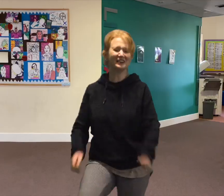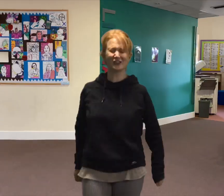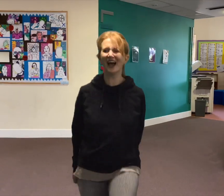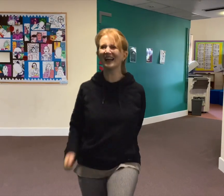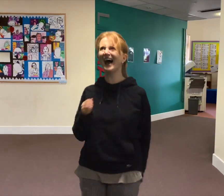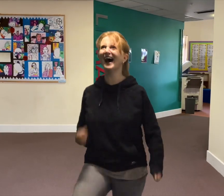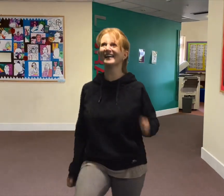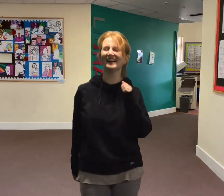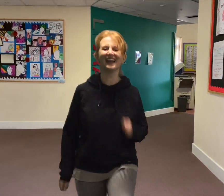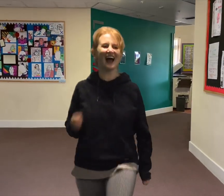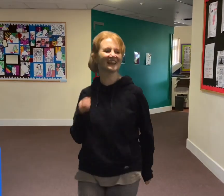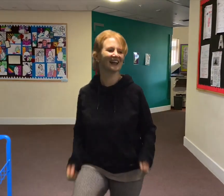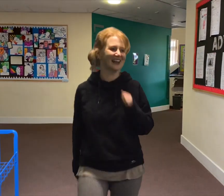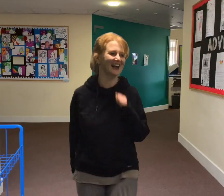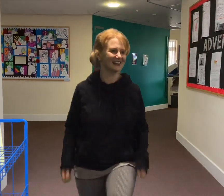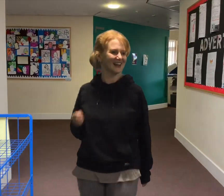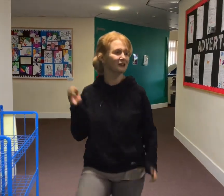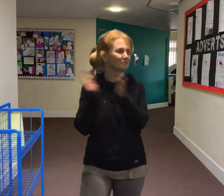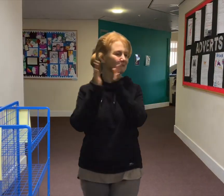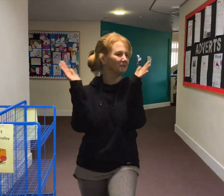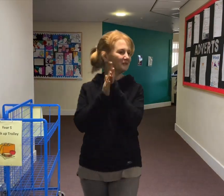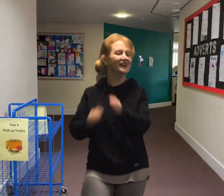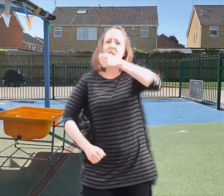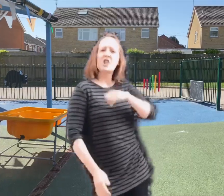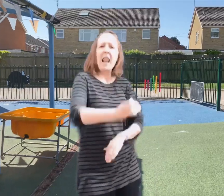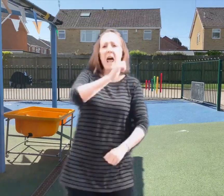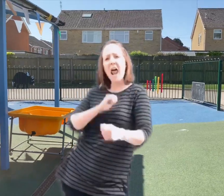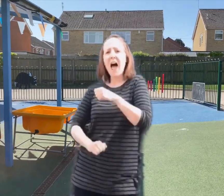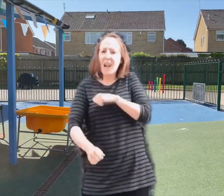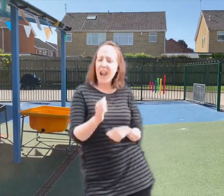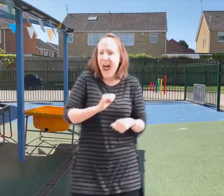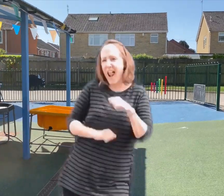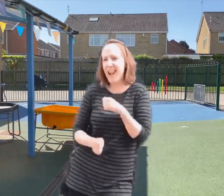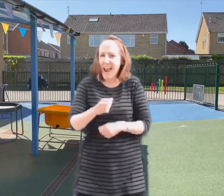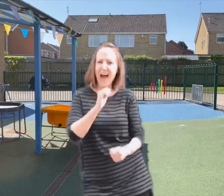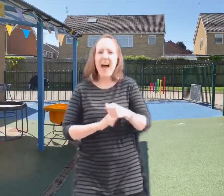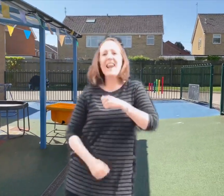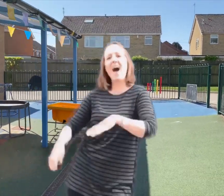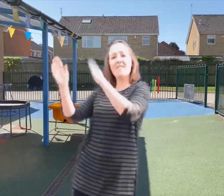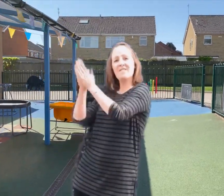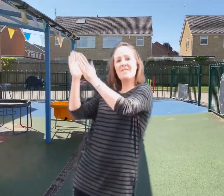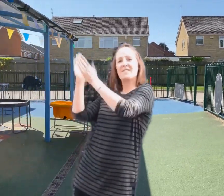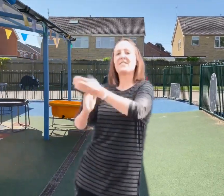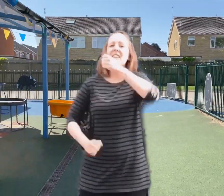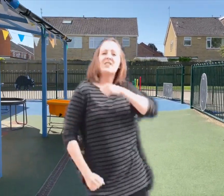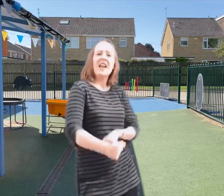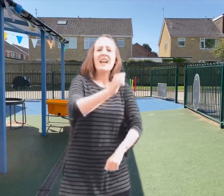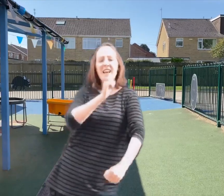Sha-la-la-la-la-la-la-la Sha-la-la-la-la-la-la-la And Marie